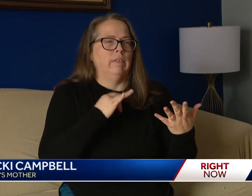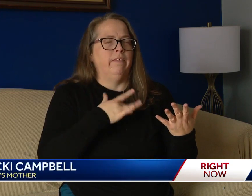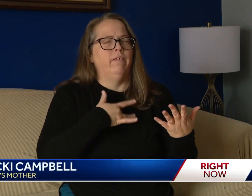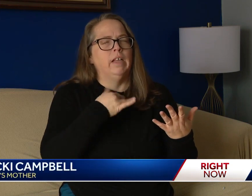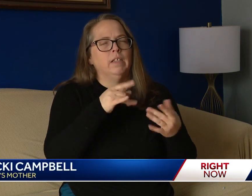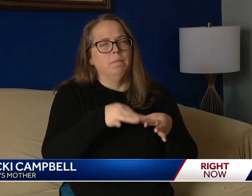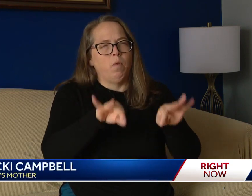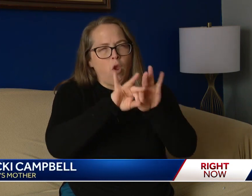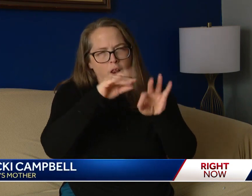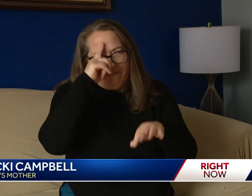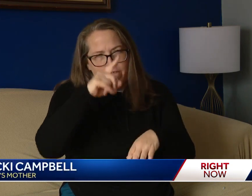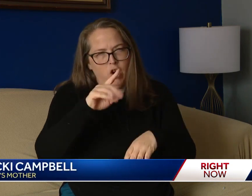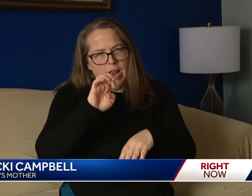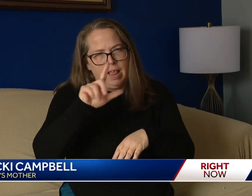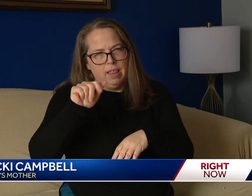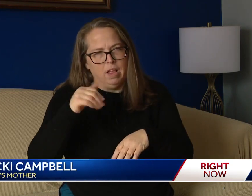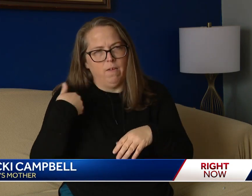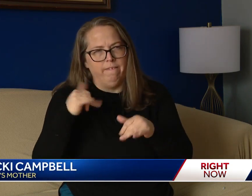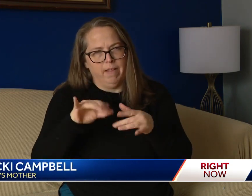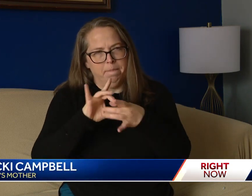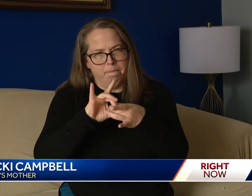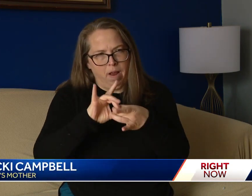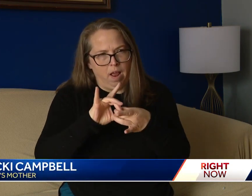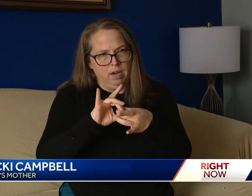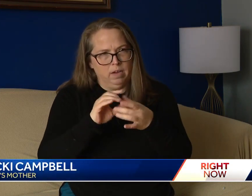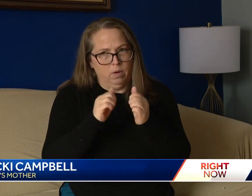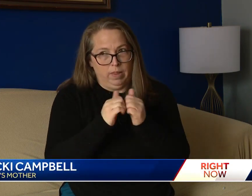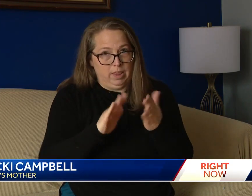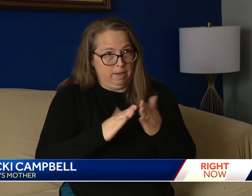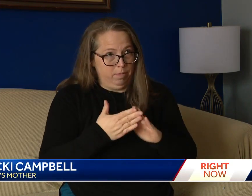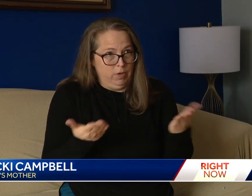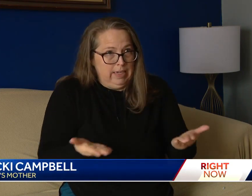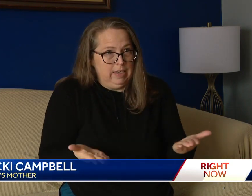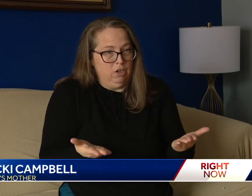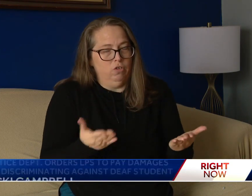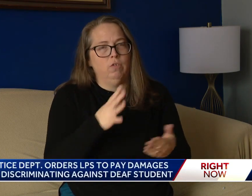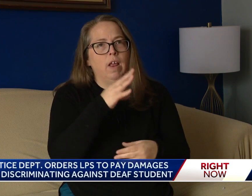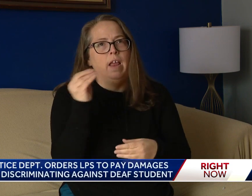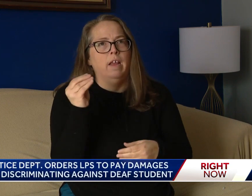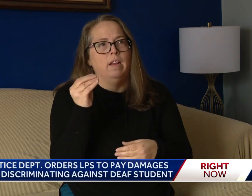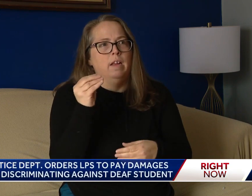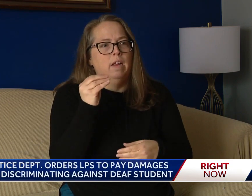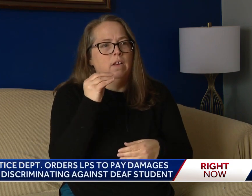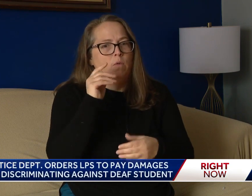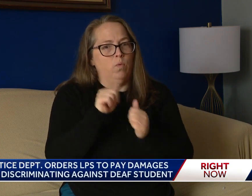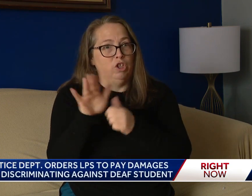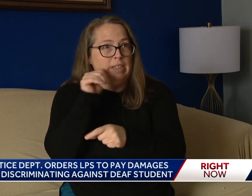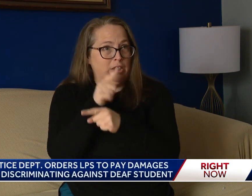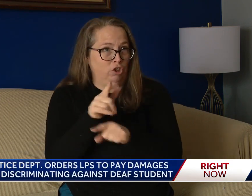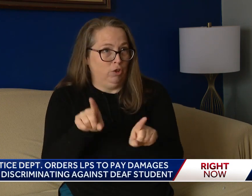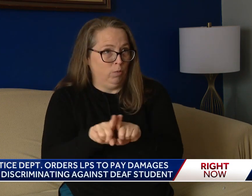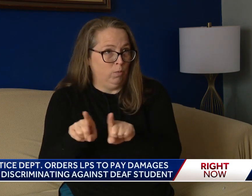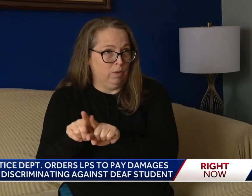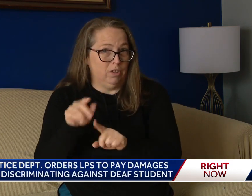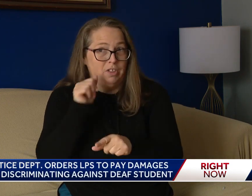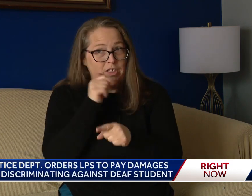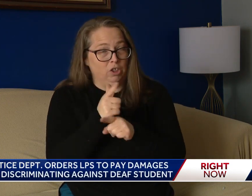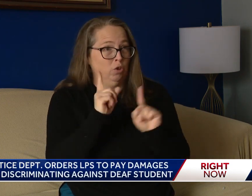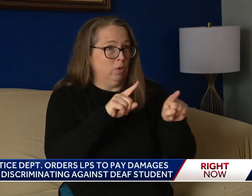I felt that it was important for Ella to have that bond with her neighbors here and with her sister